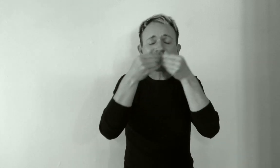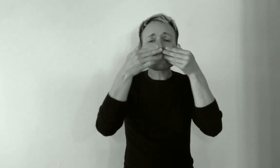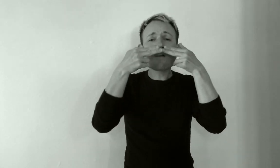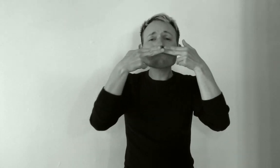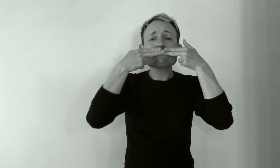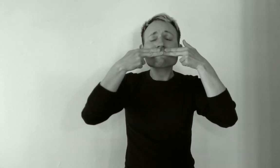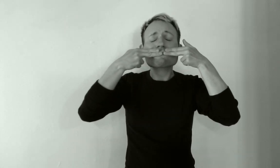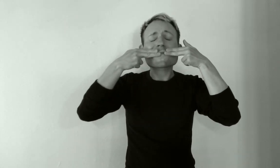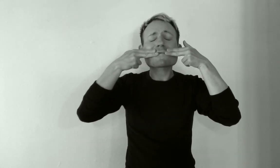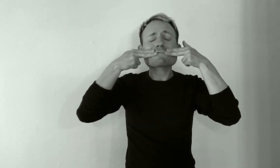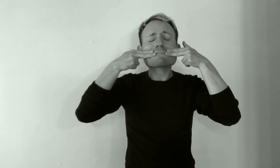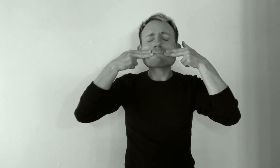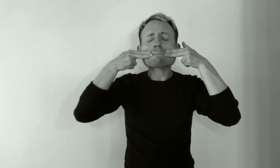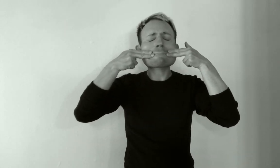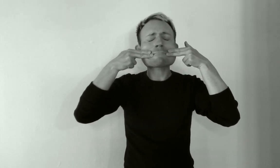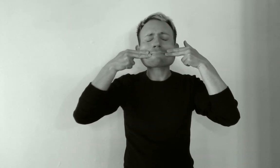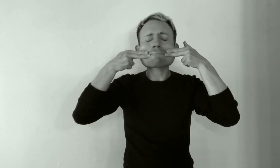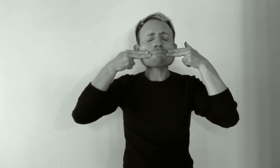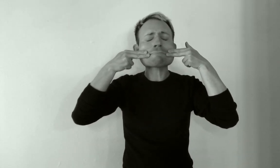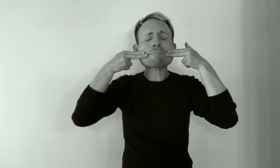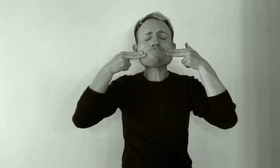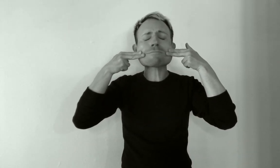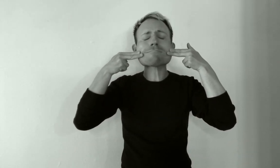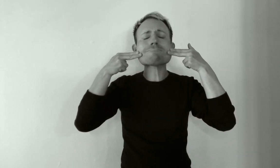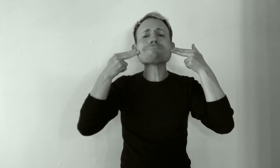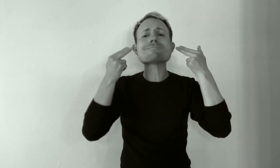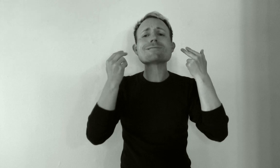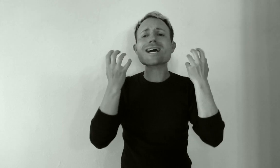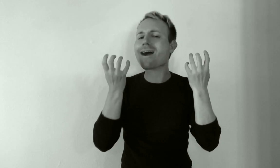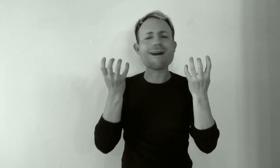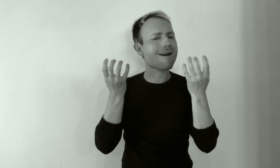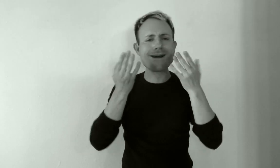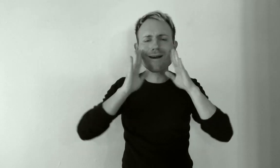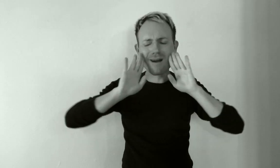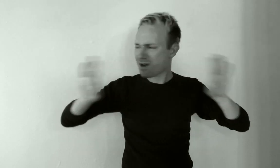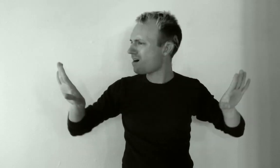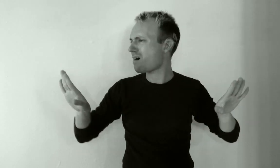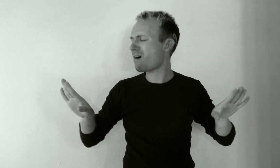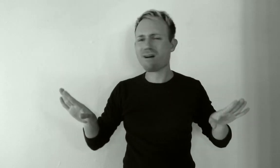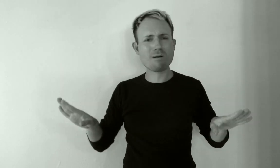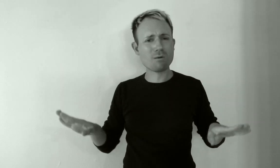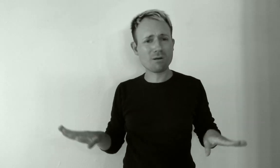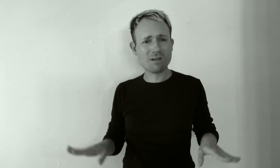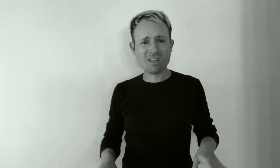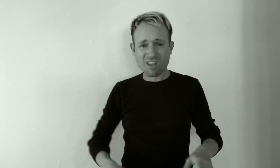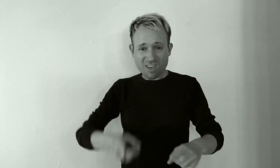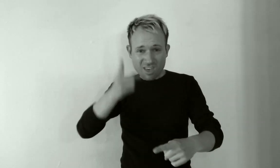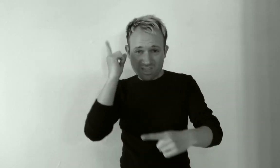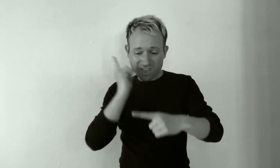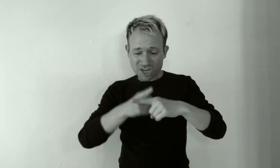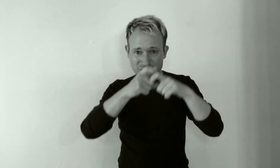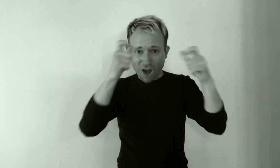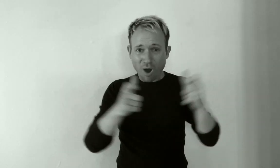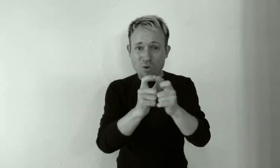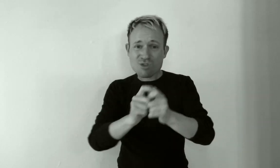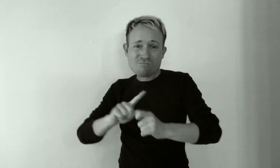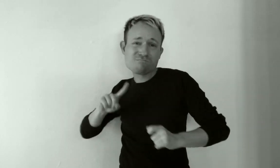There's not enough rope tape to shut this mouth The stones you throw